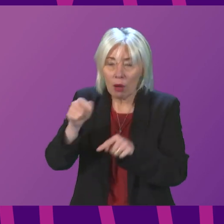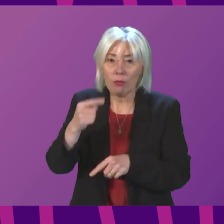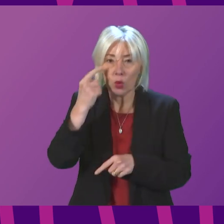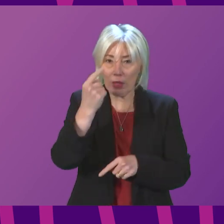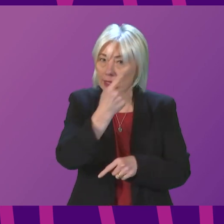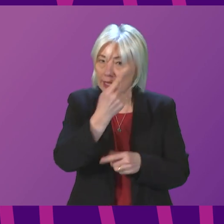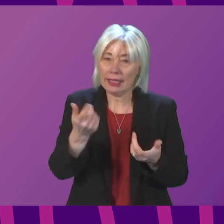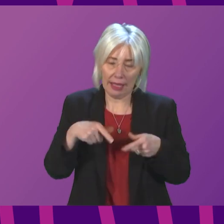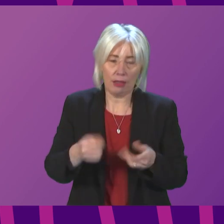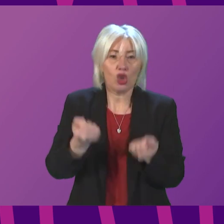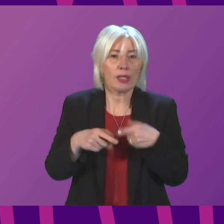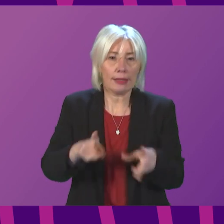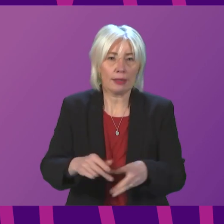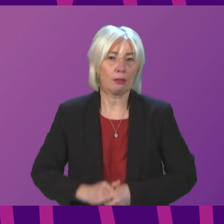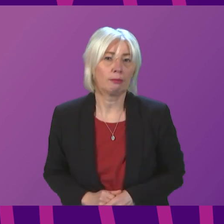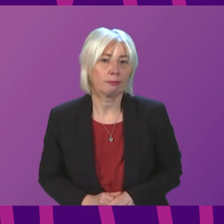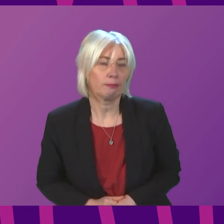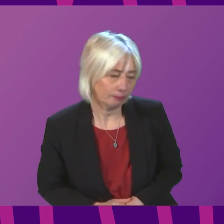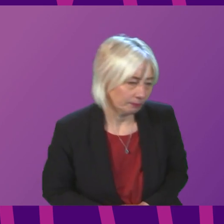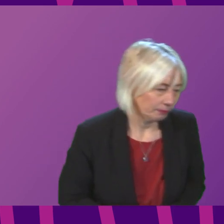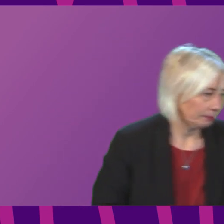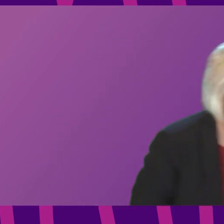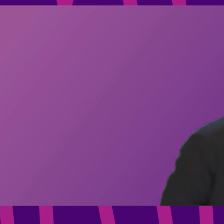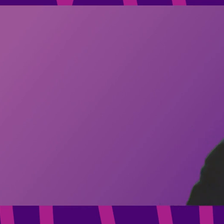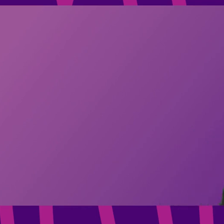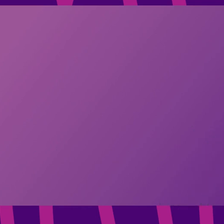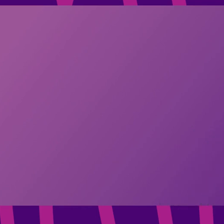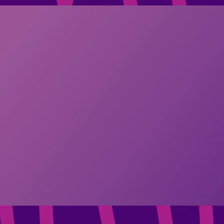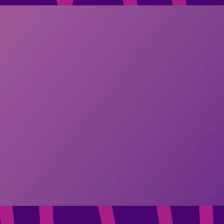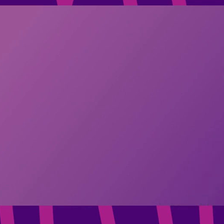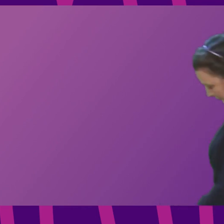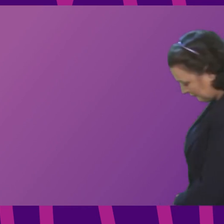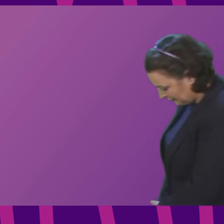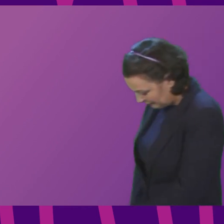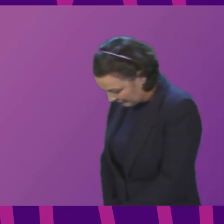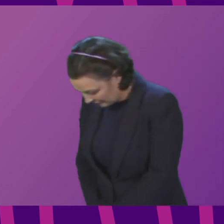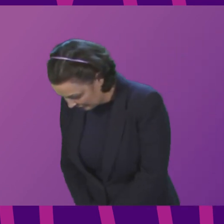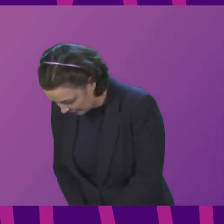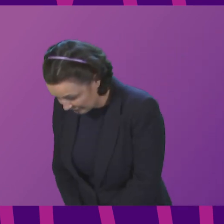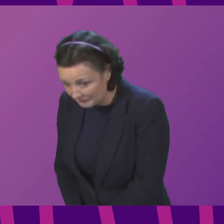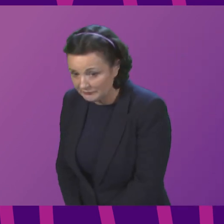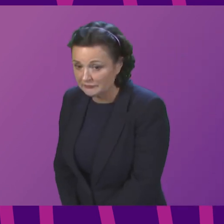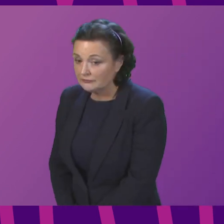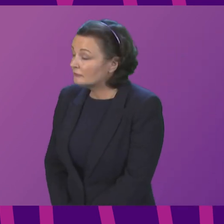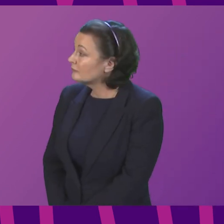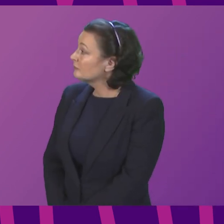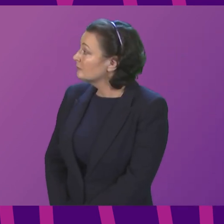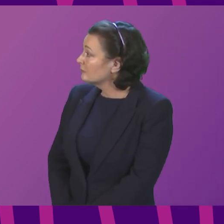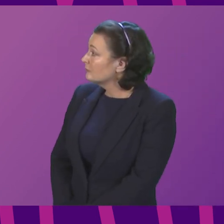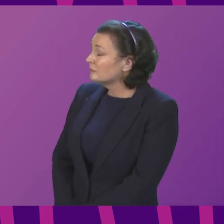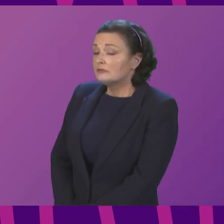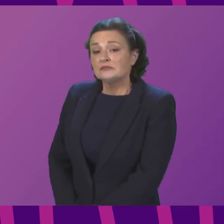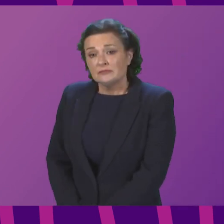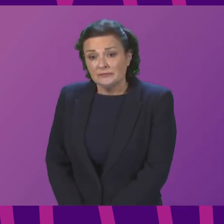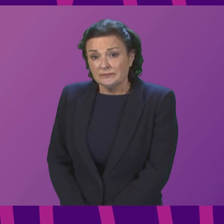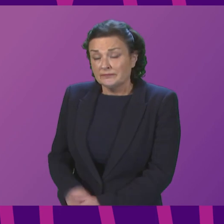system. Maggie Chapman. Maggie Maggie you, Presiding Officer. It's clear that emergency legislation and this trial